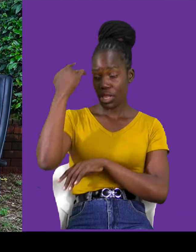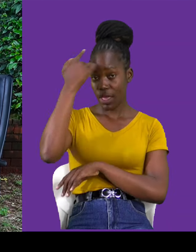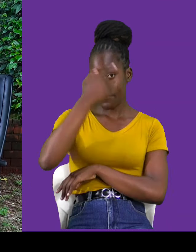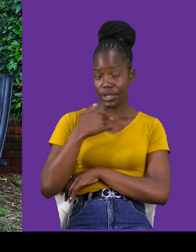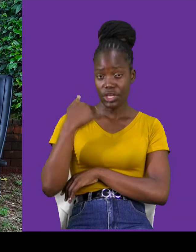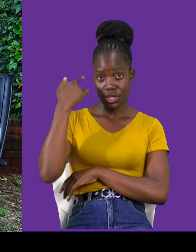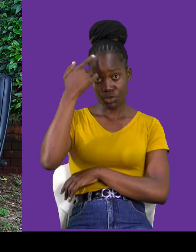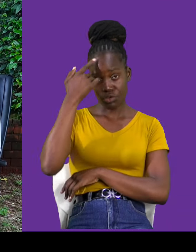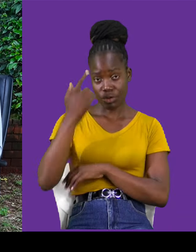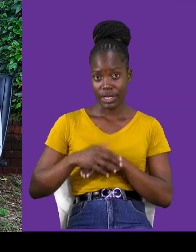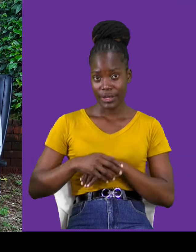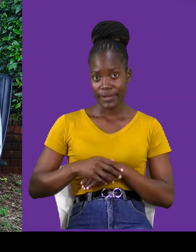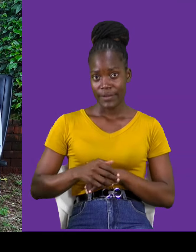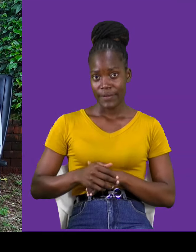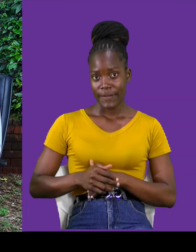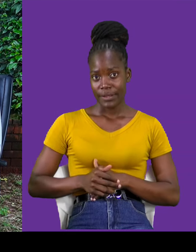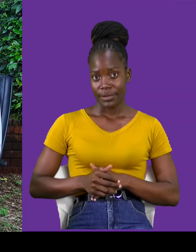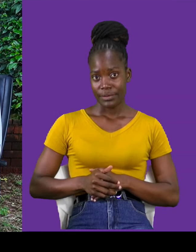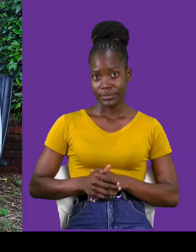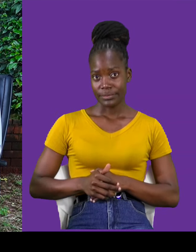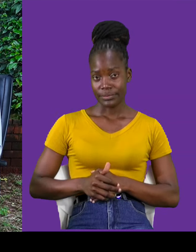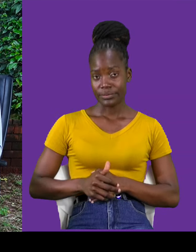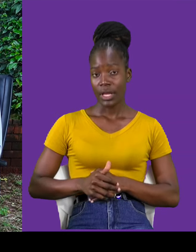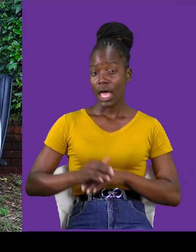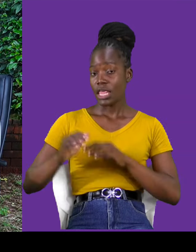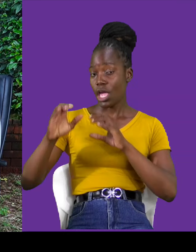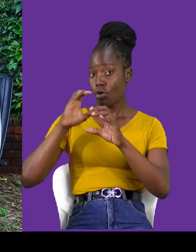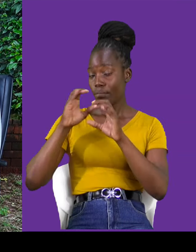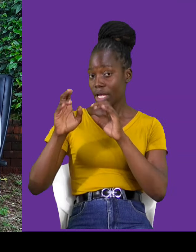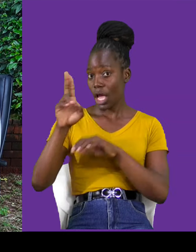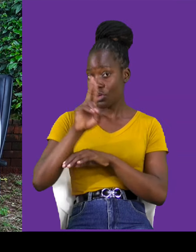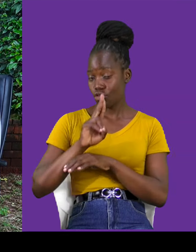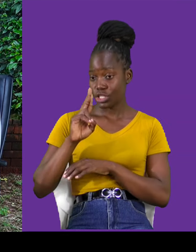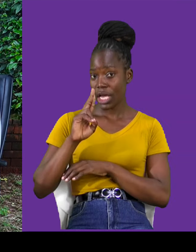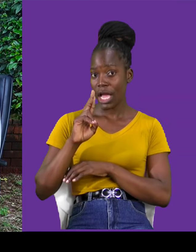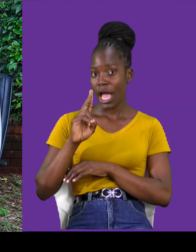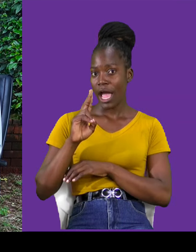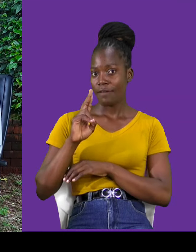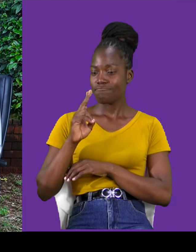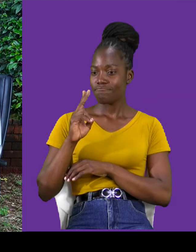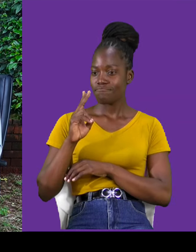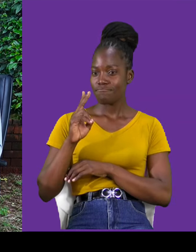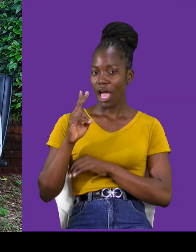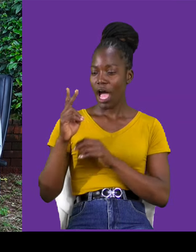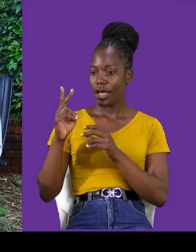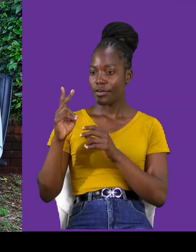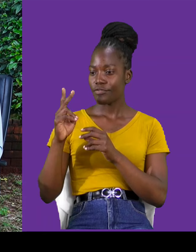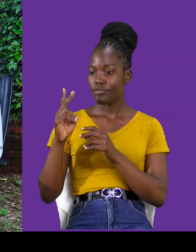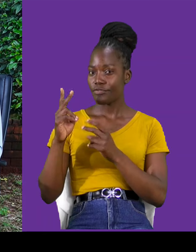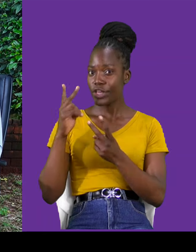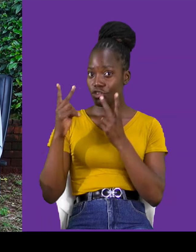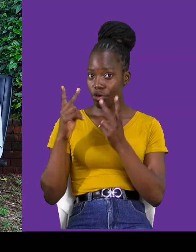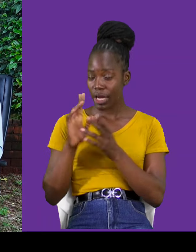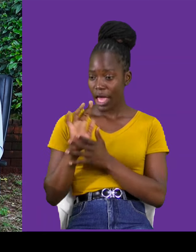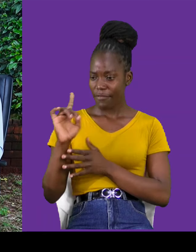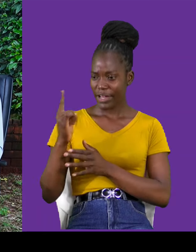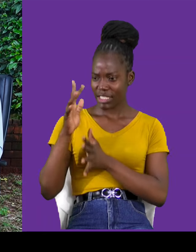they communicate using visual tactics. So, the very first sign, probably you can stare